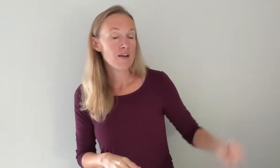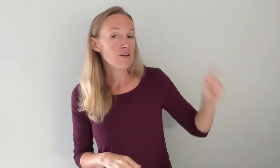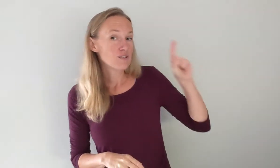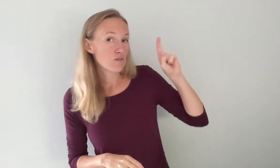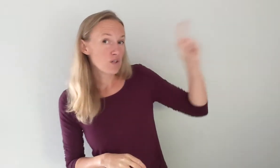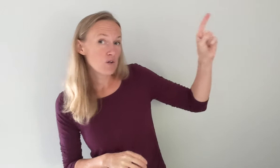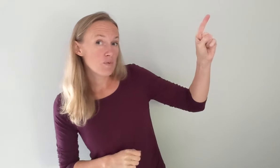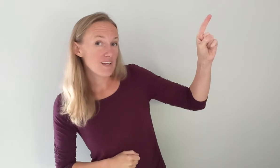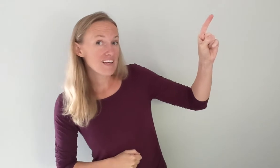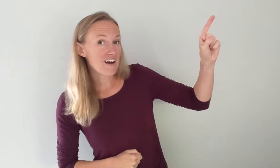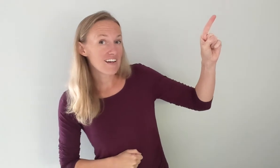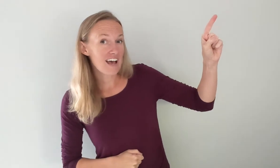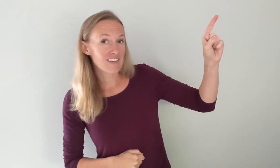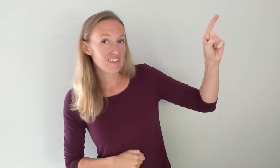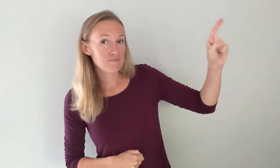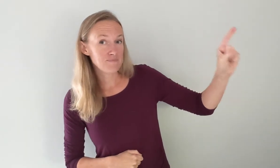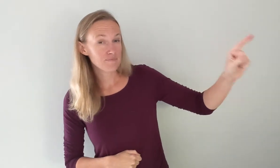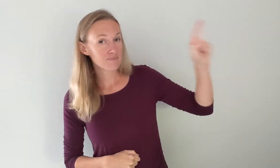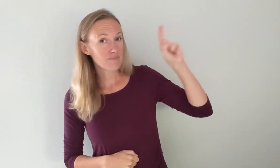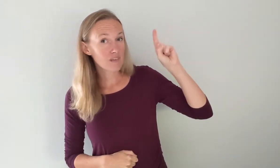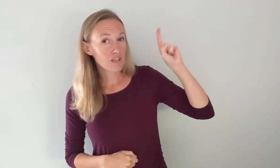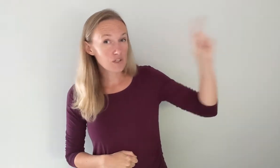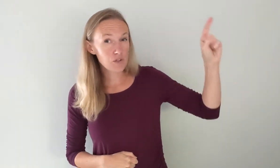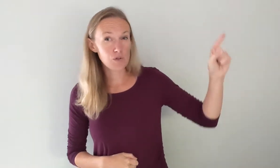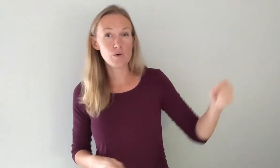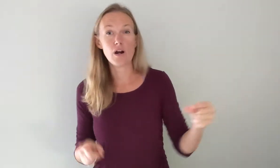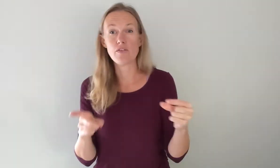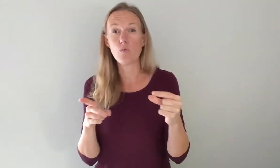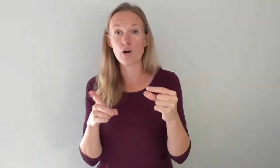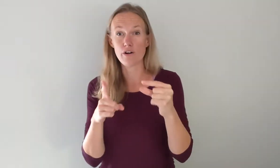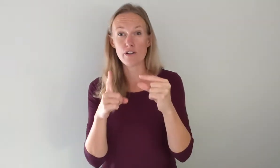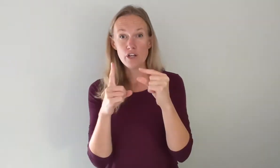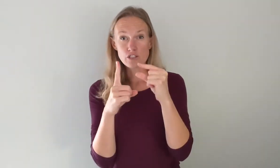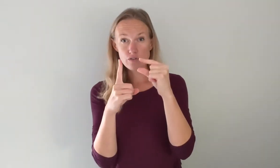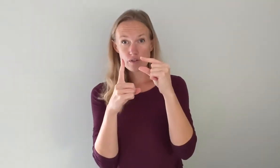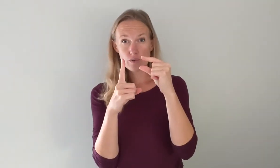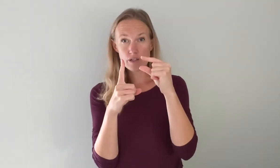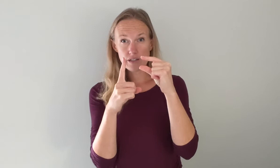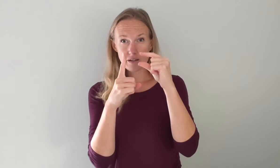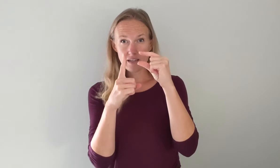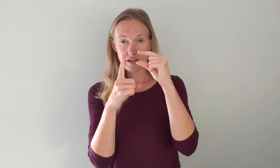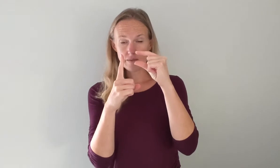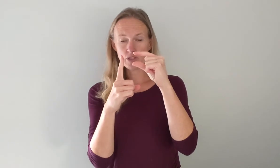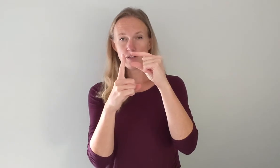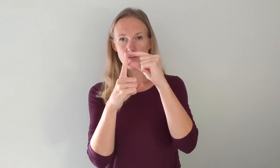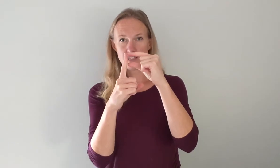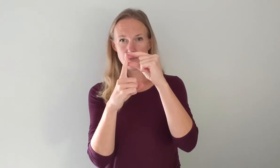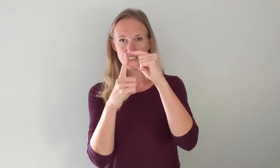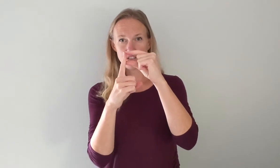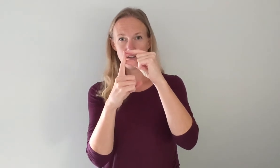So you pointing to God in heaven you are the word. So for the word I'm showing you this way just so you